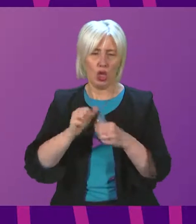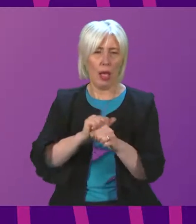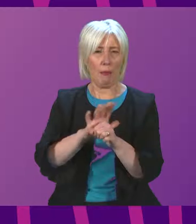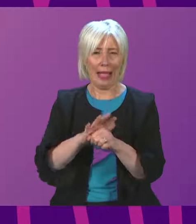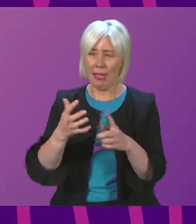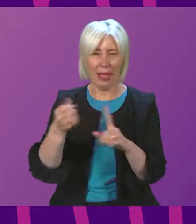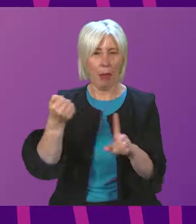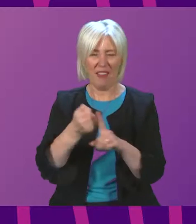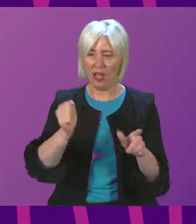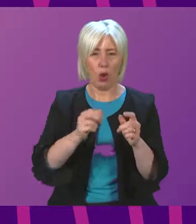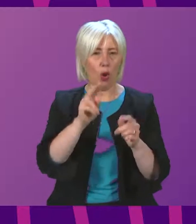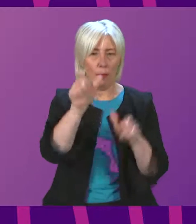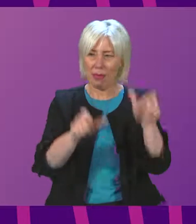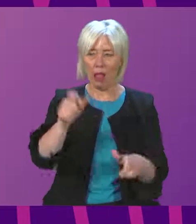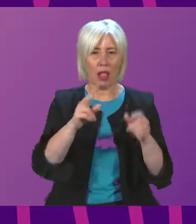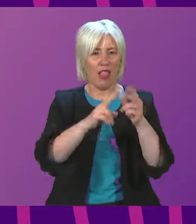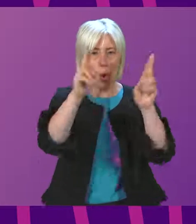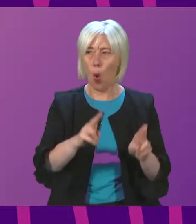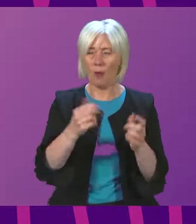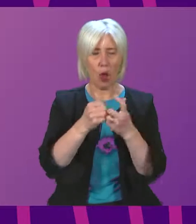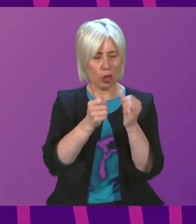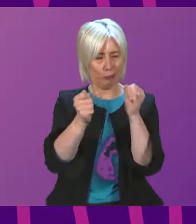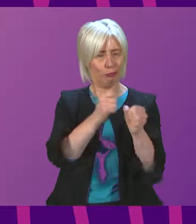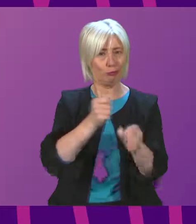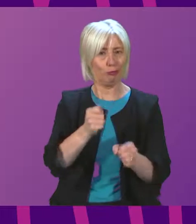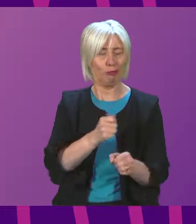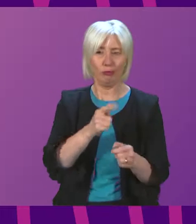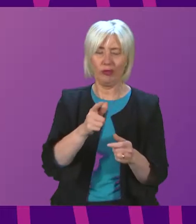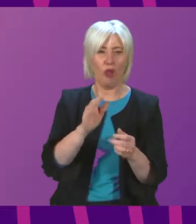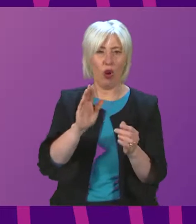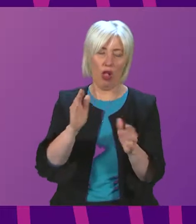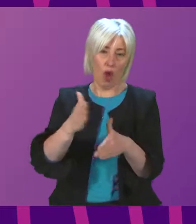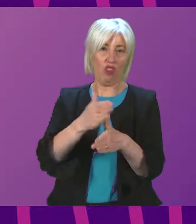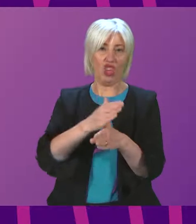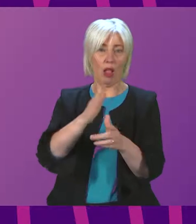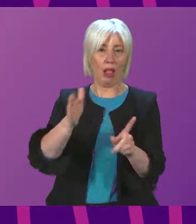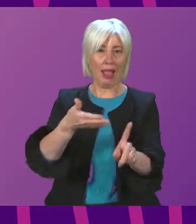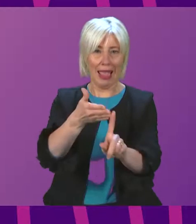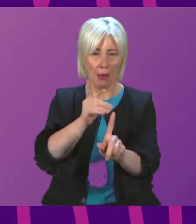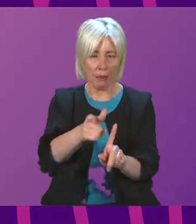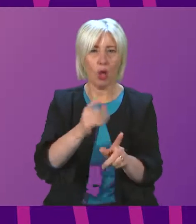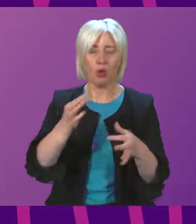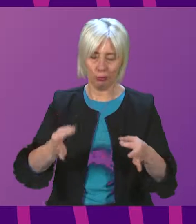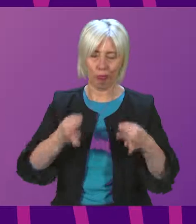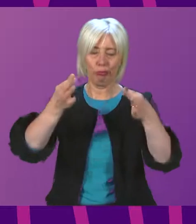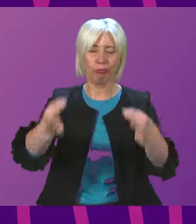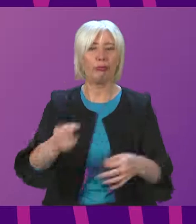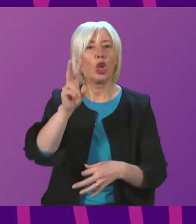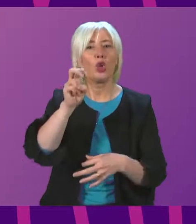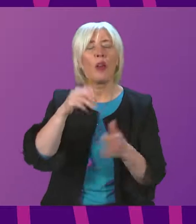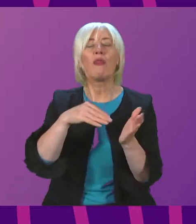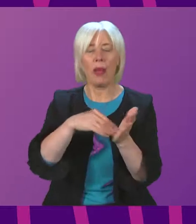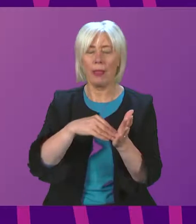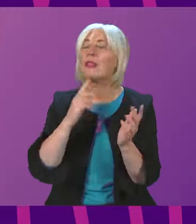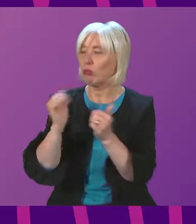would impact on homeowners' ability to make changes to their homes in time for this original deadline. So a delay of 12 months was sought by Ministers